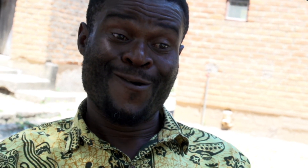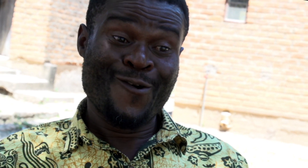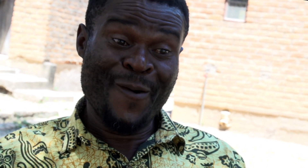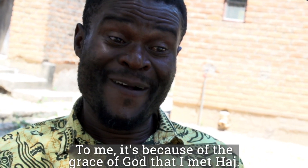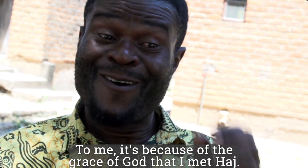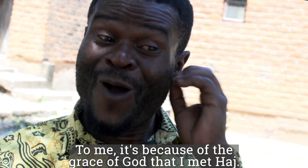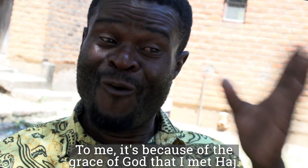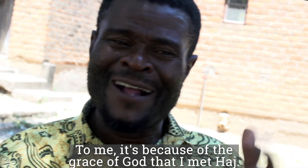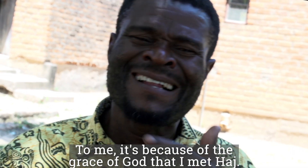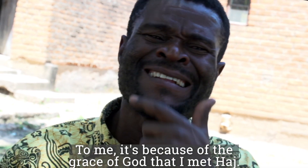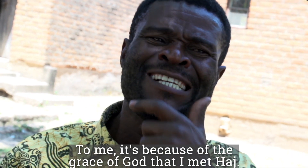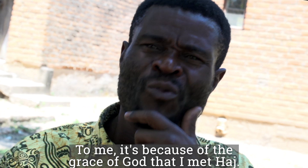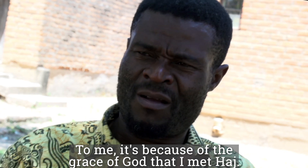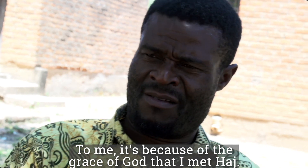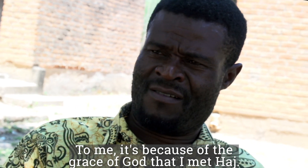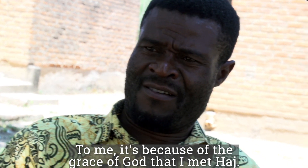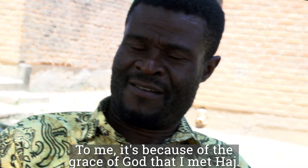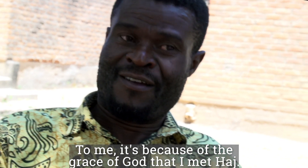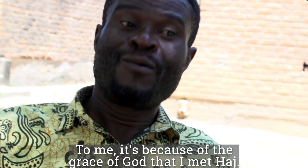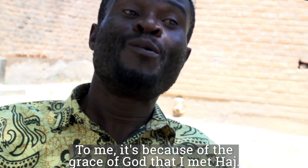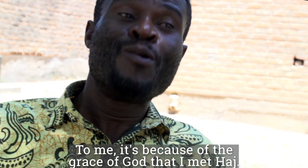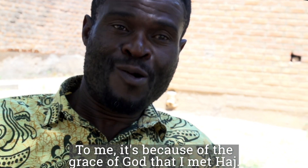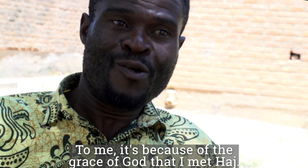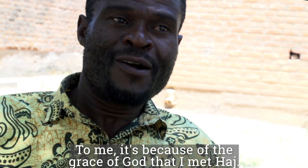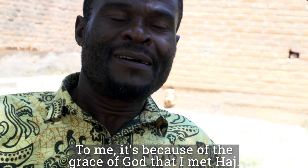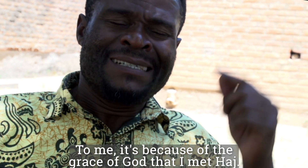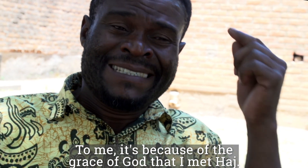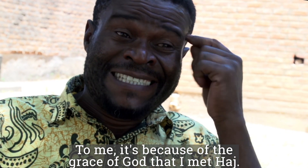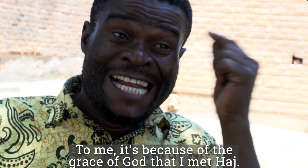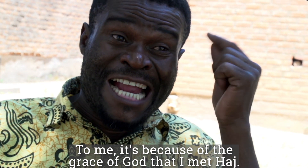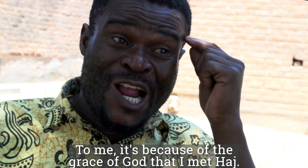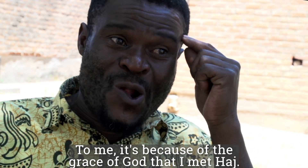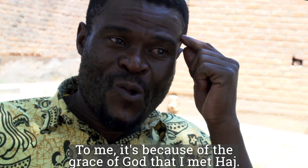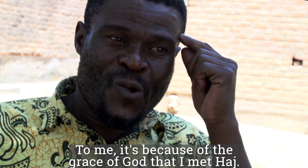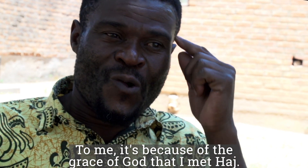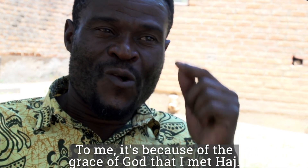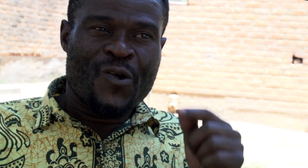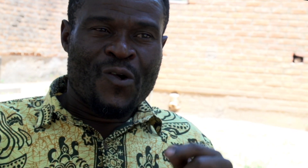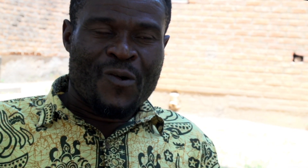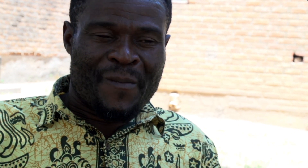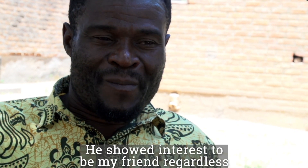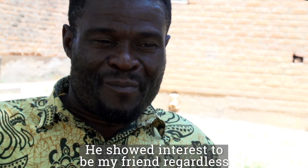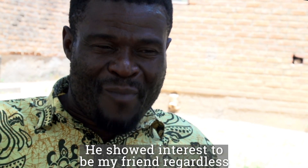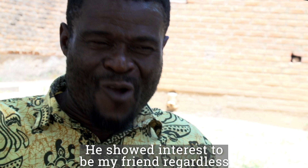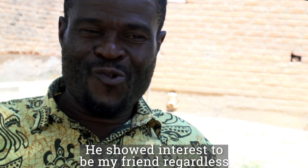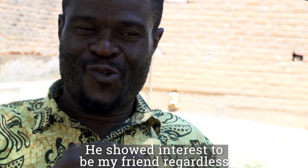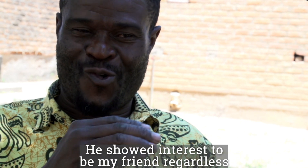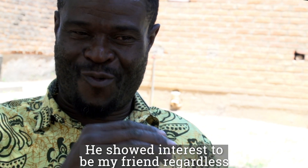So still more maybe it's just because of the the grace of God whereby I I meet with Haji who has showed some interest